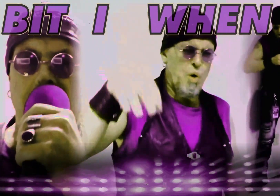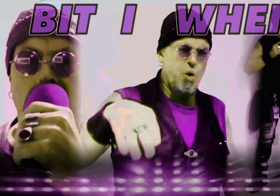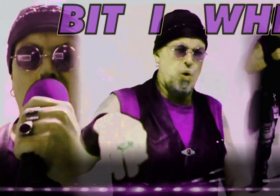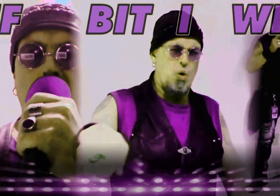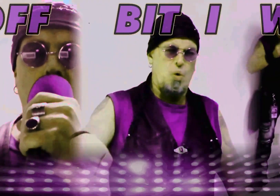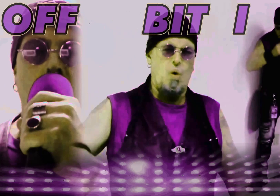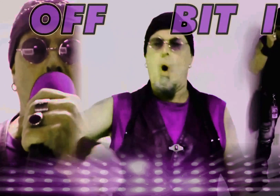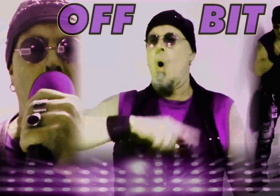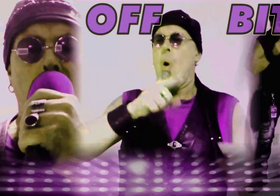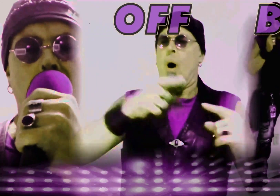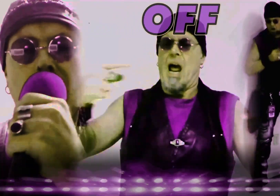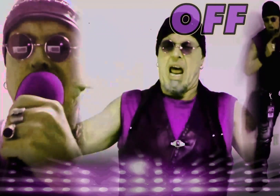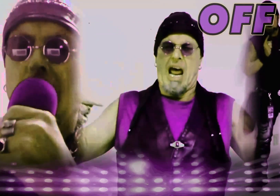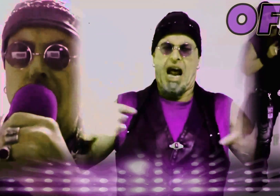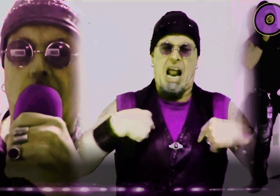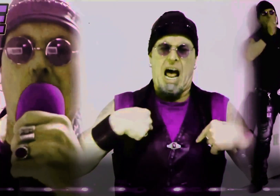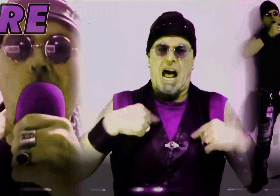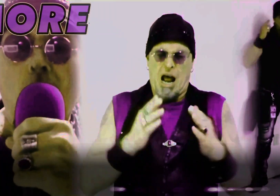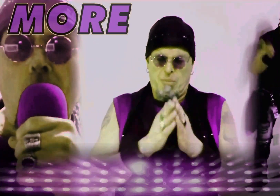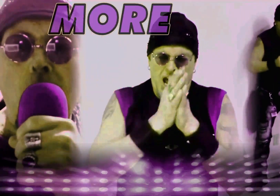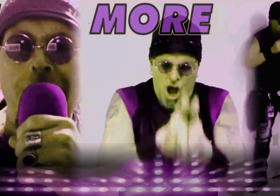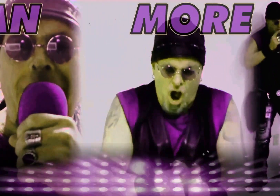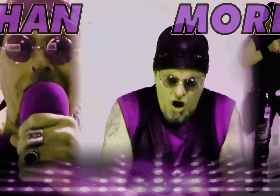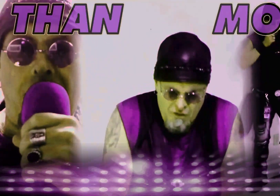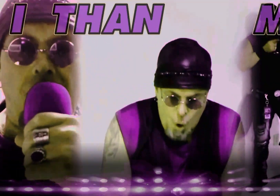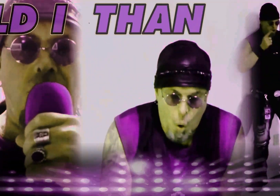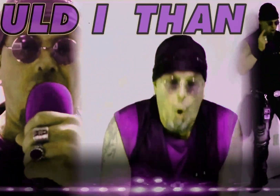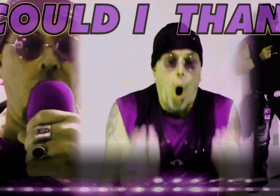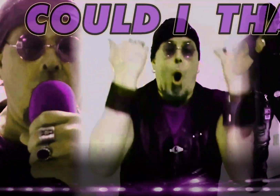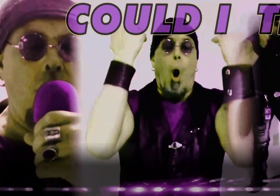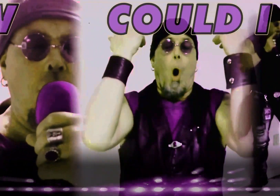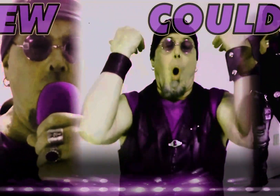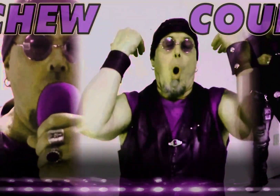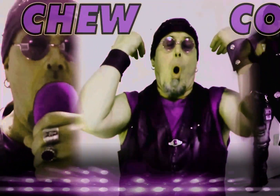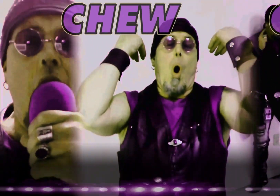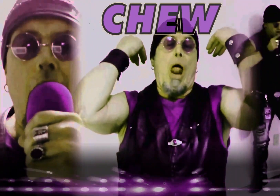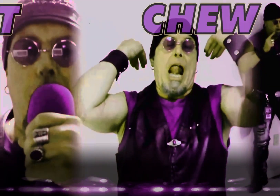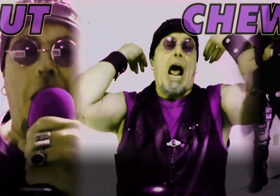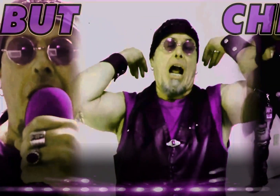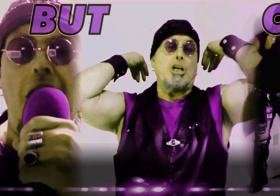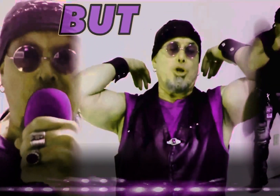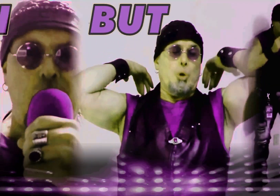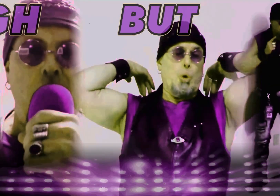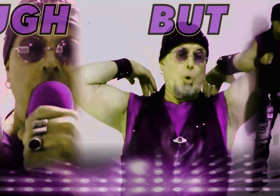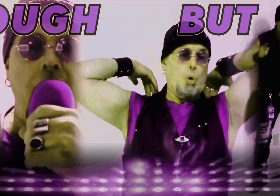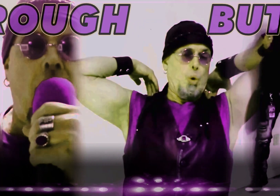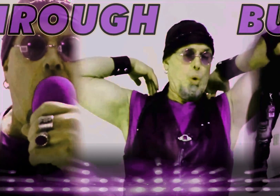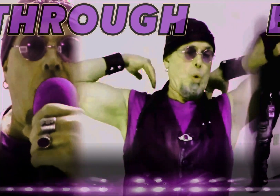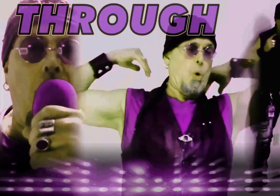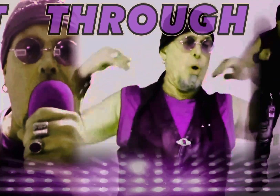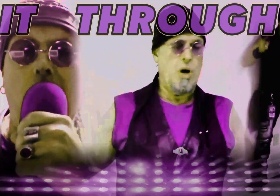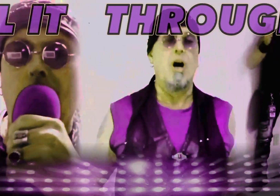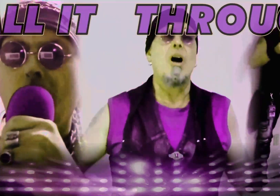bit off, more than I could chew But through it all,